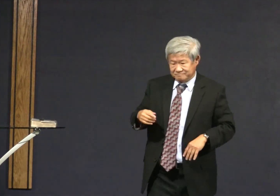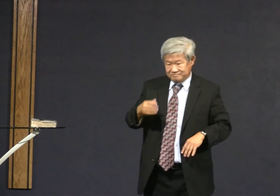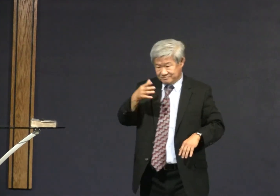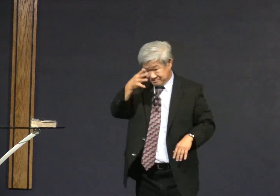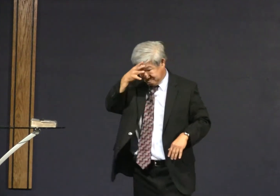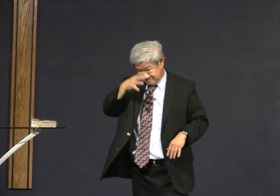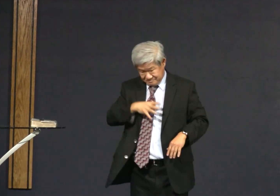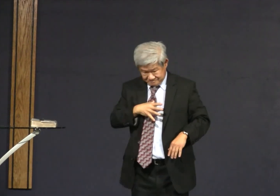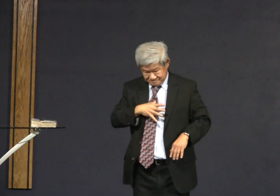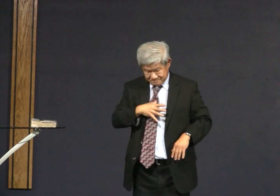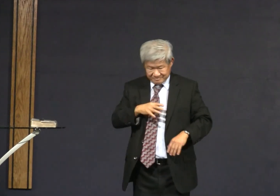thorns are